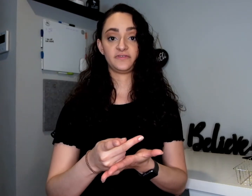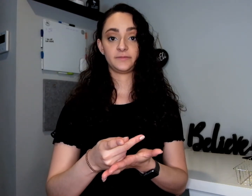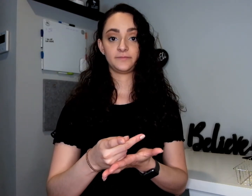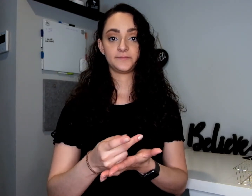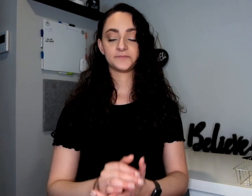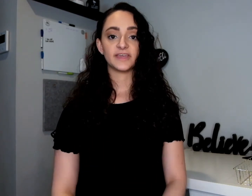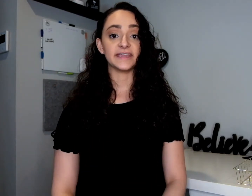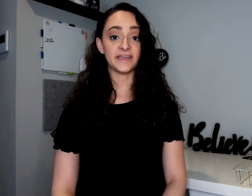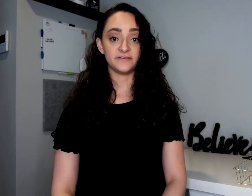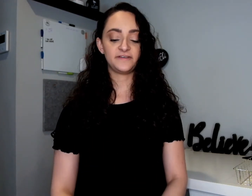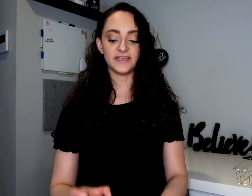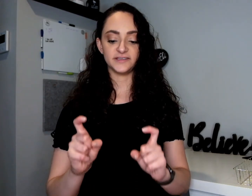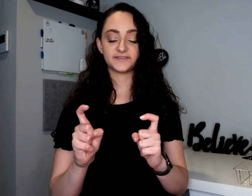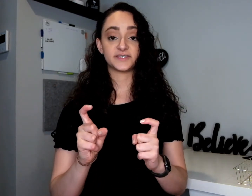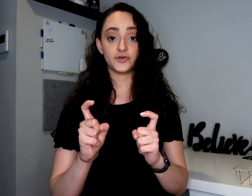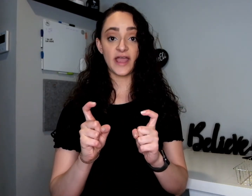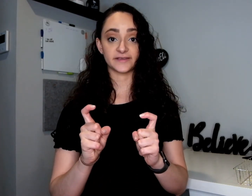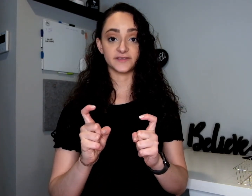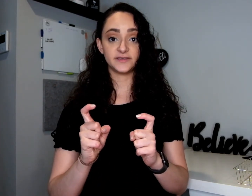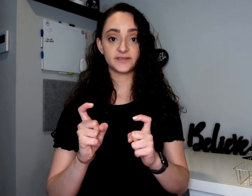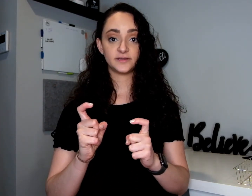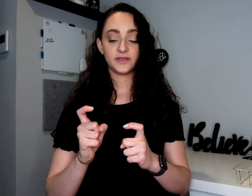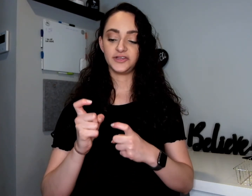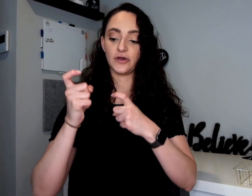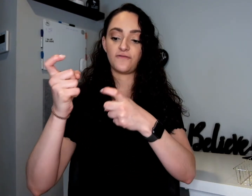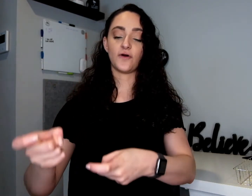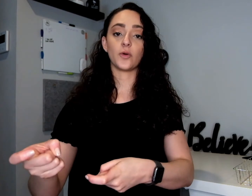Give. Give is two X's. You go forward.